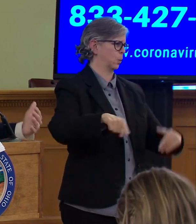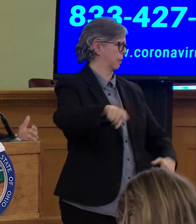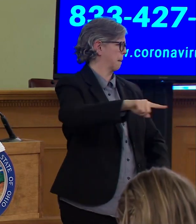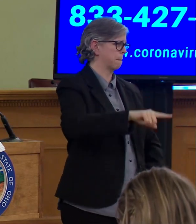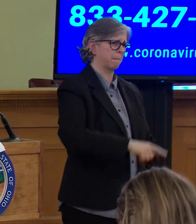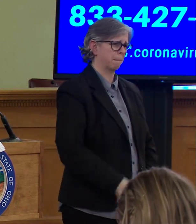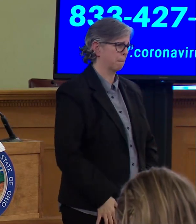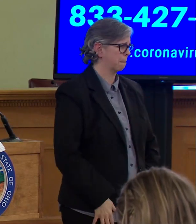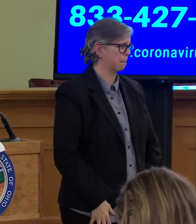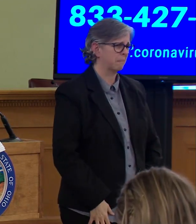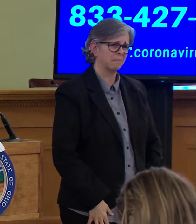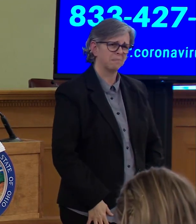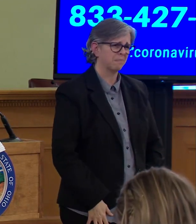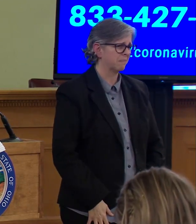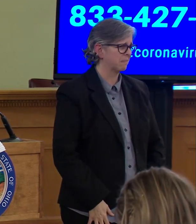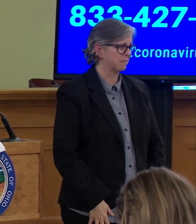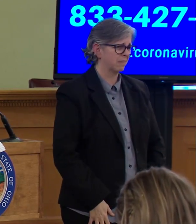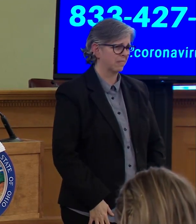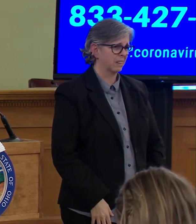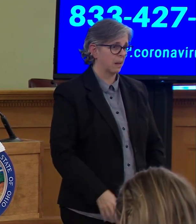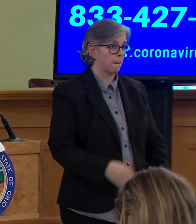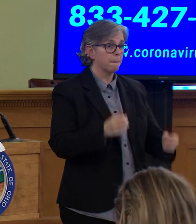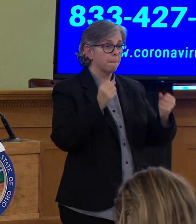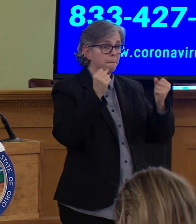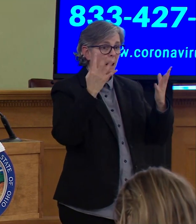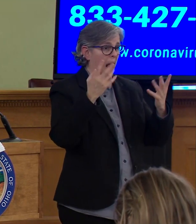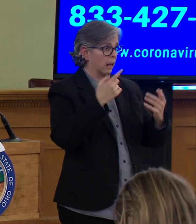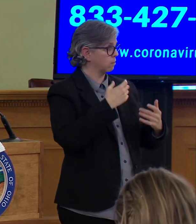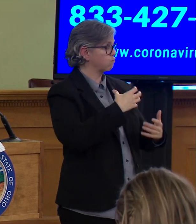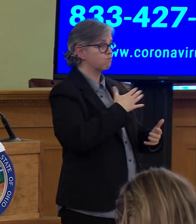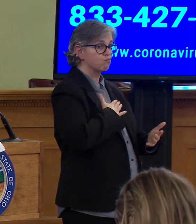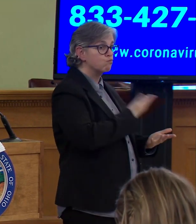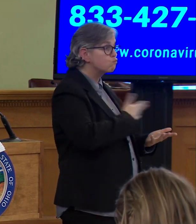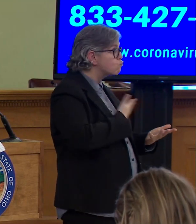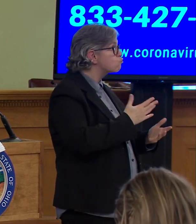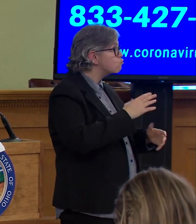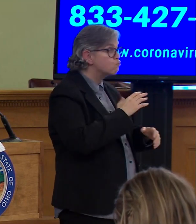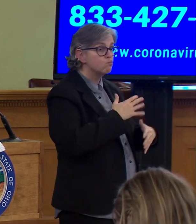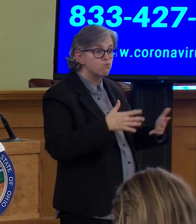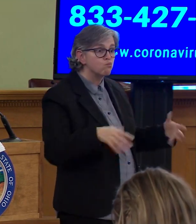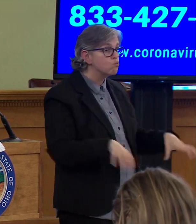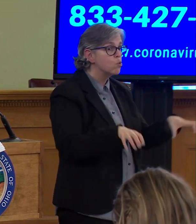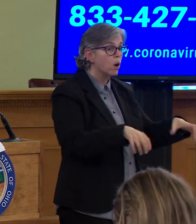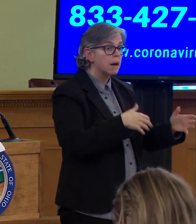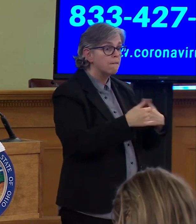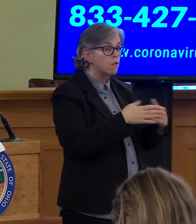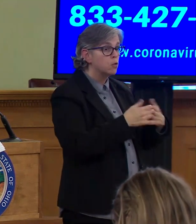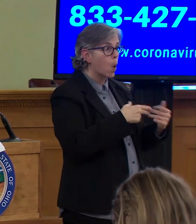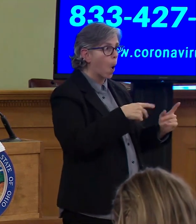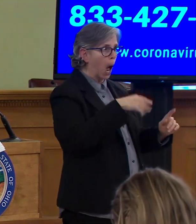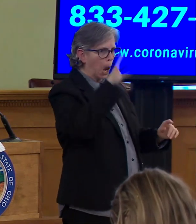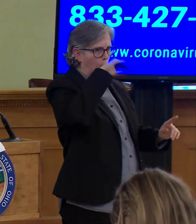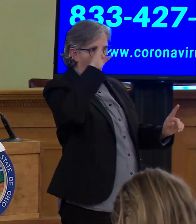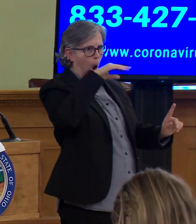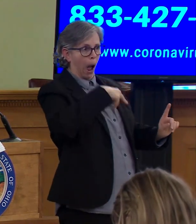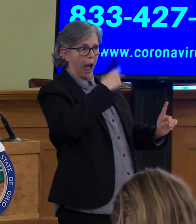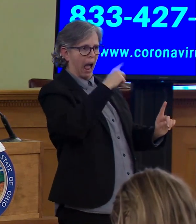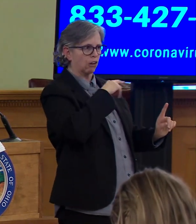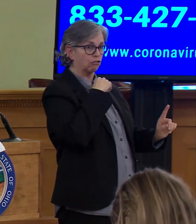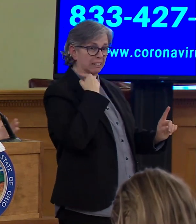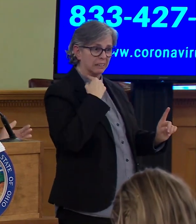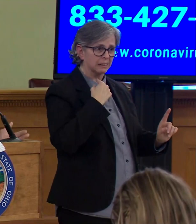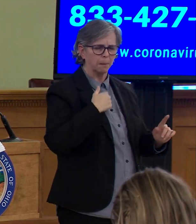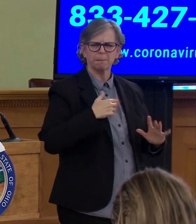many of them have said, yes, we'll continue to do this. And some of them have done it for many, many years. We do not know whether –